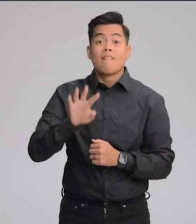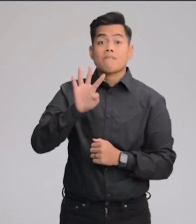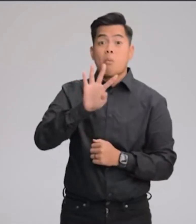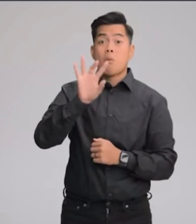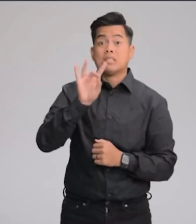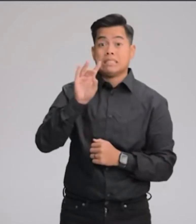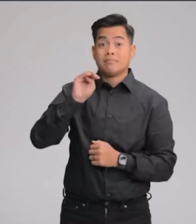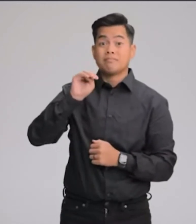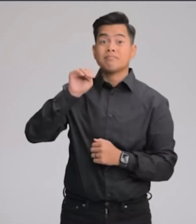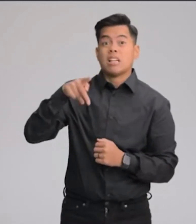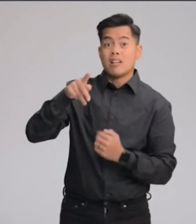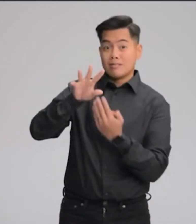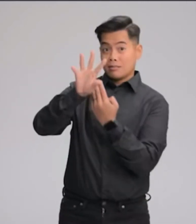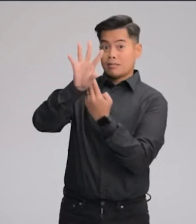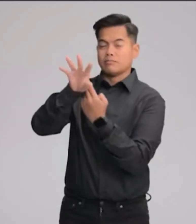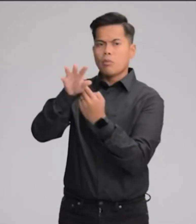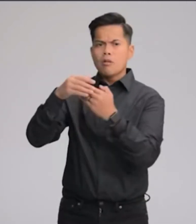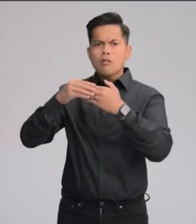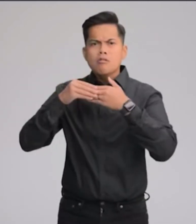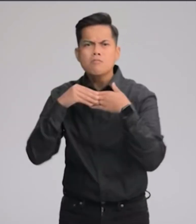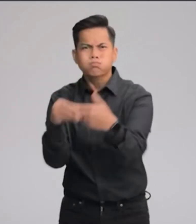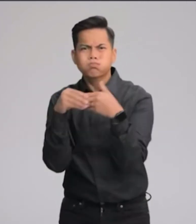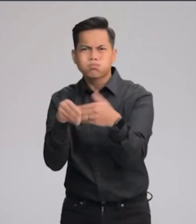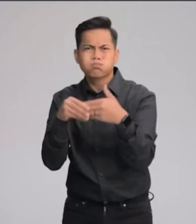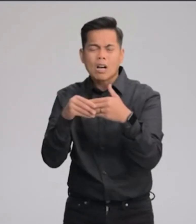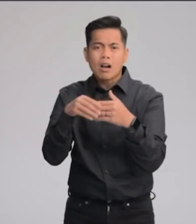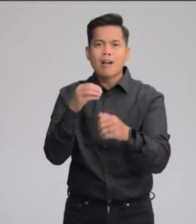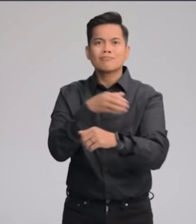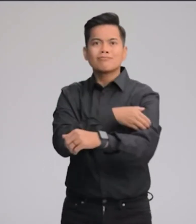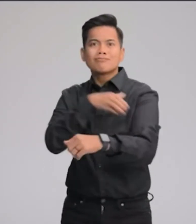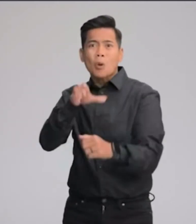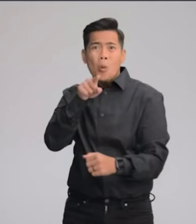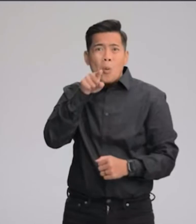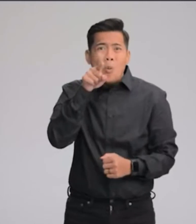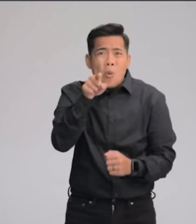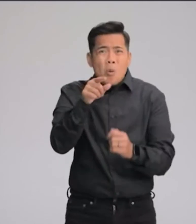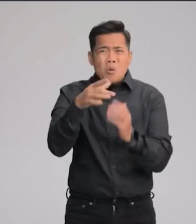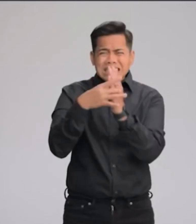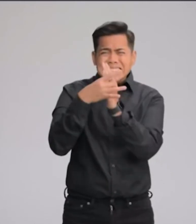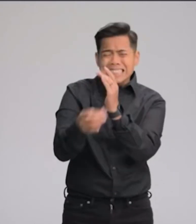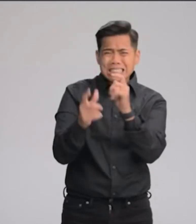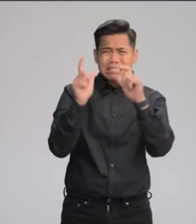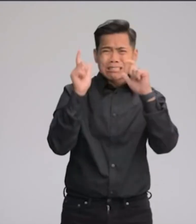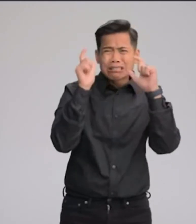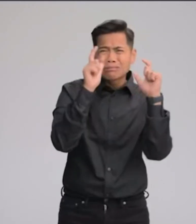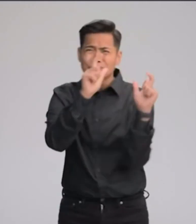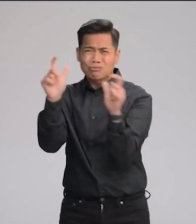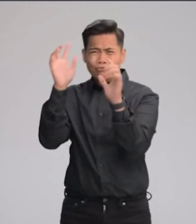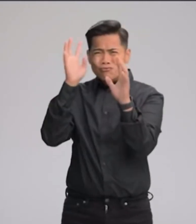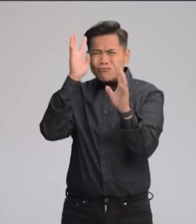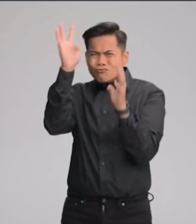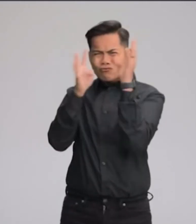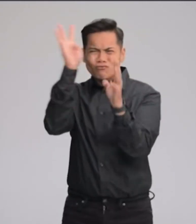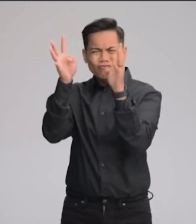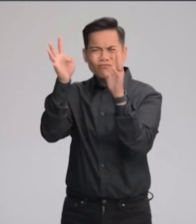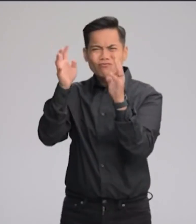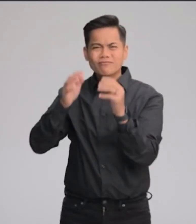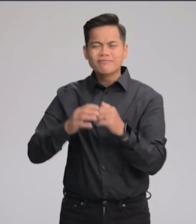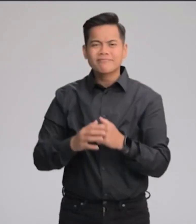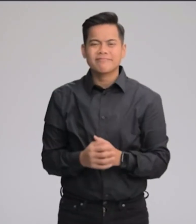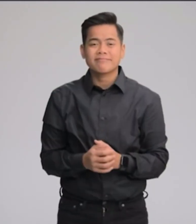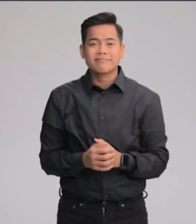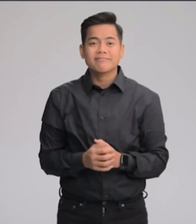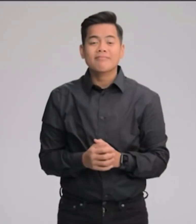megapixel main camera even more versatile, further empowering the creativity quality of the most Pro users.